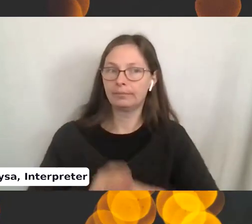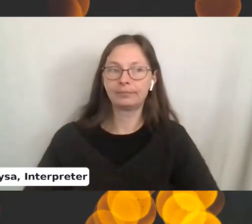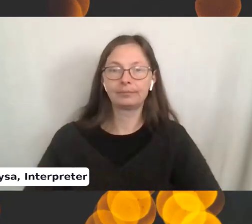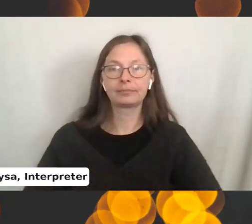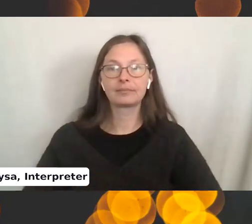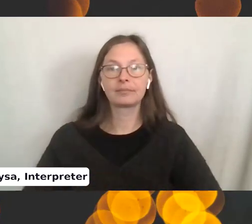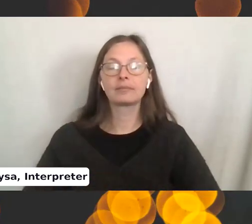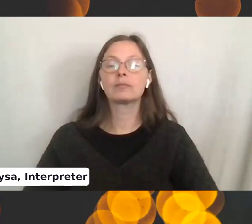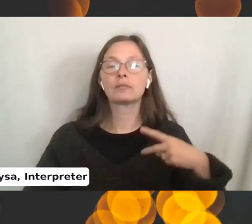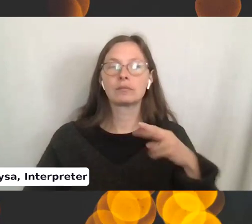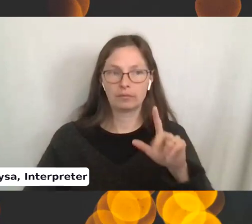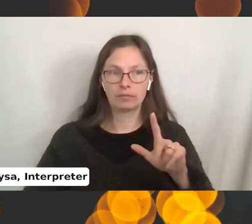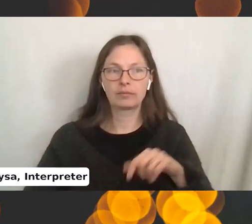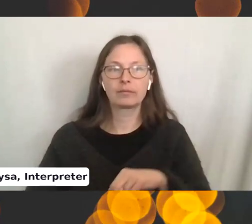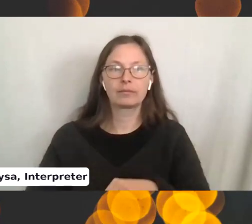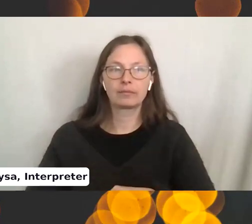Purl.